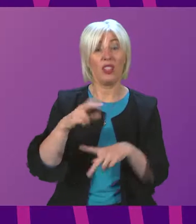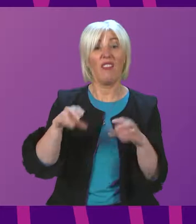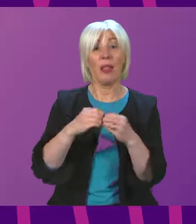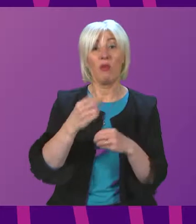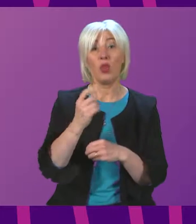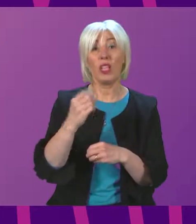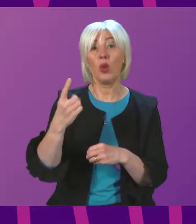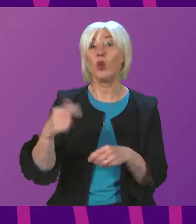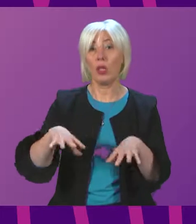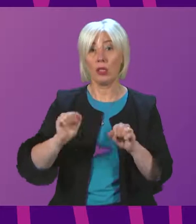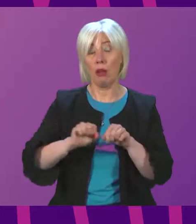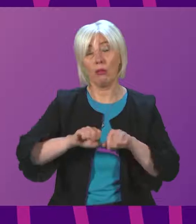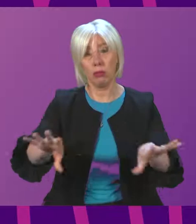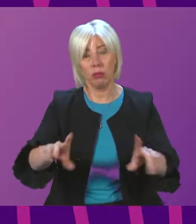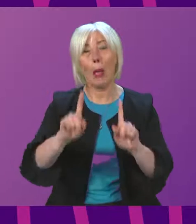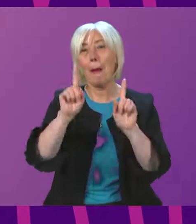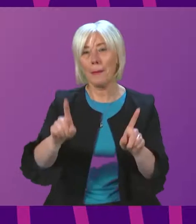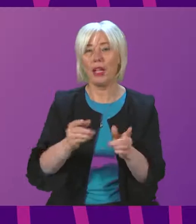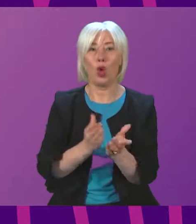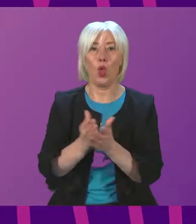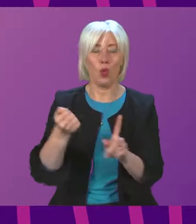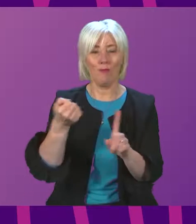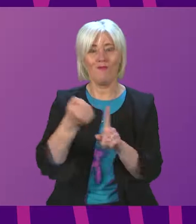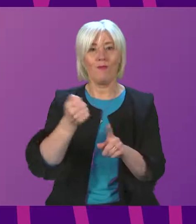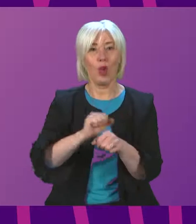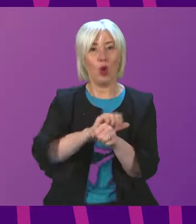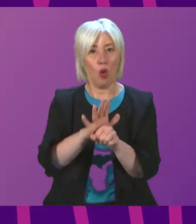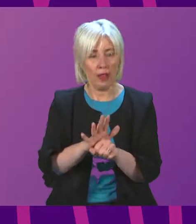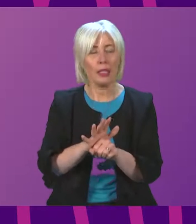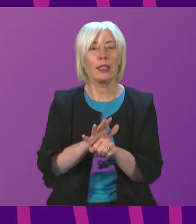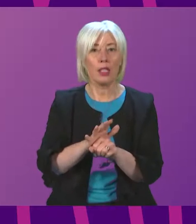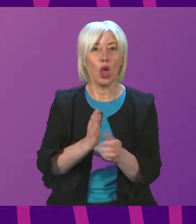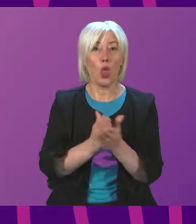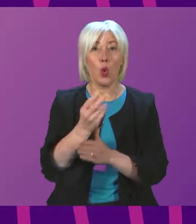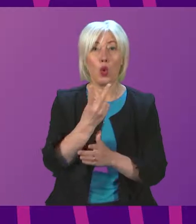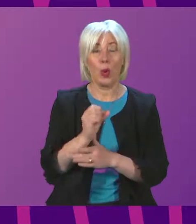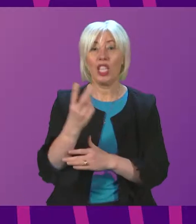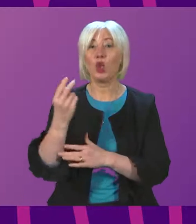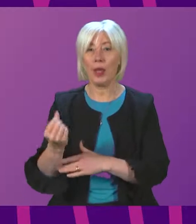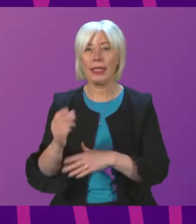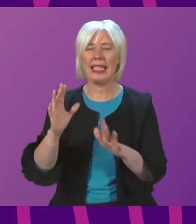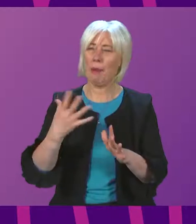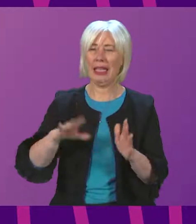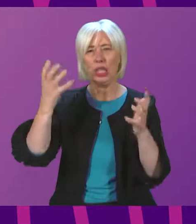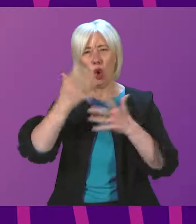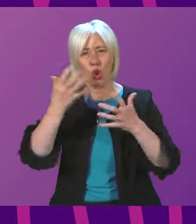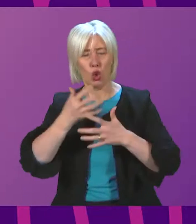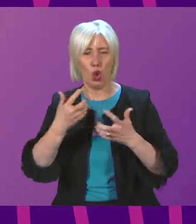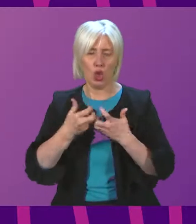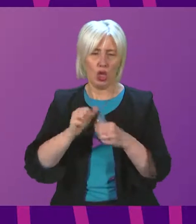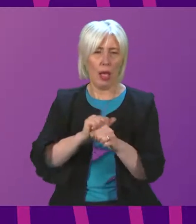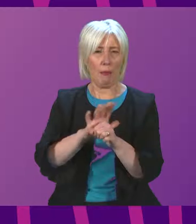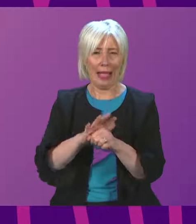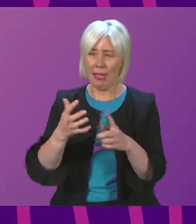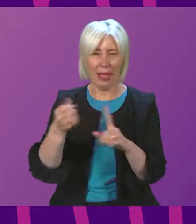2021. However, in the light of the impact of the COVID-19 pandemic during 2020, there were concerns about how the pandemic